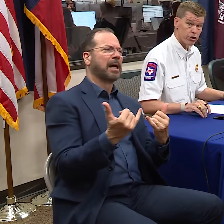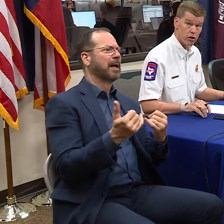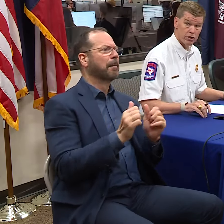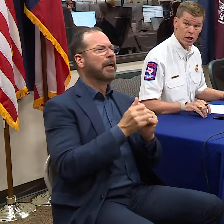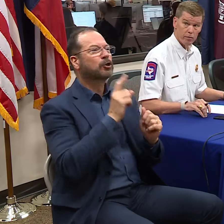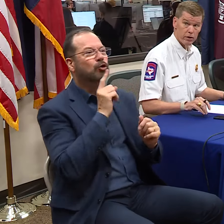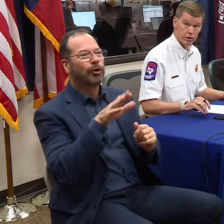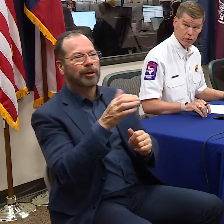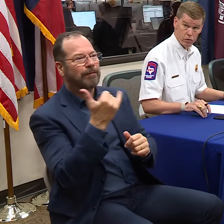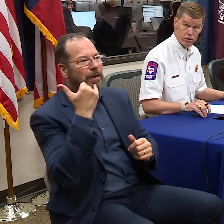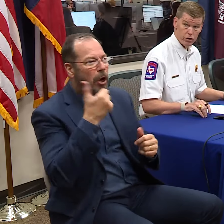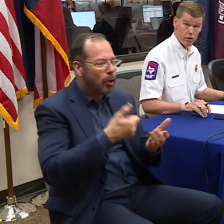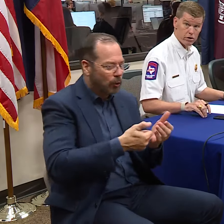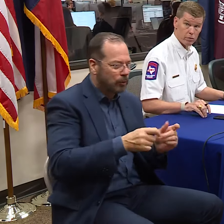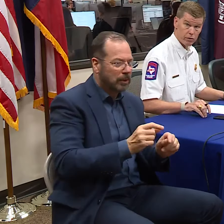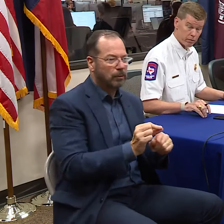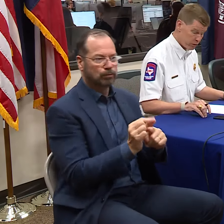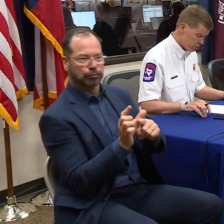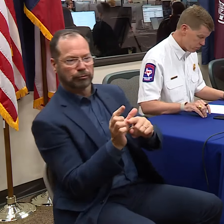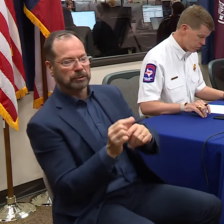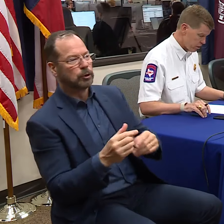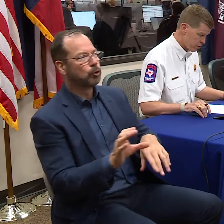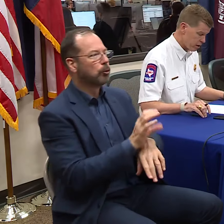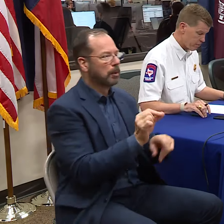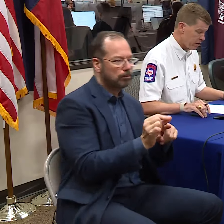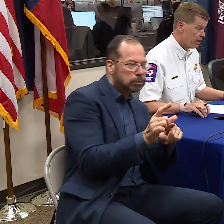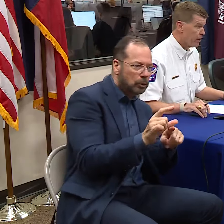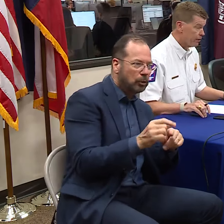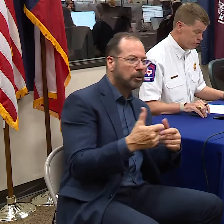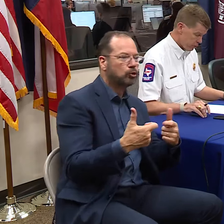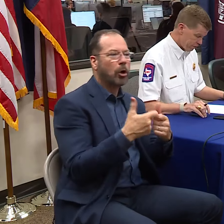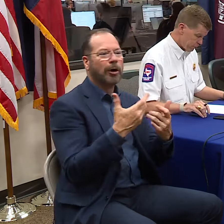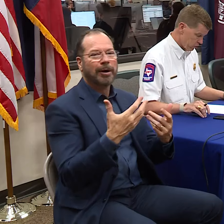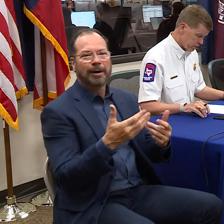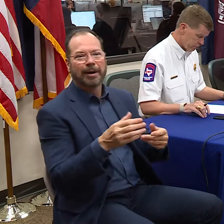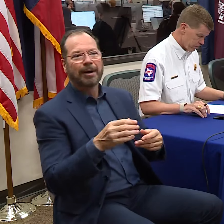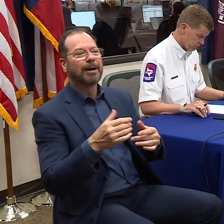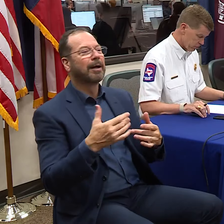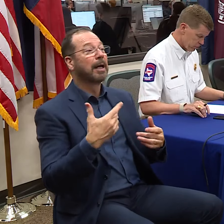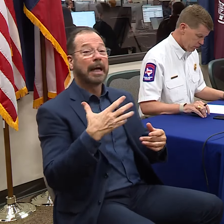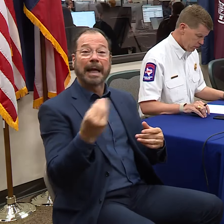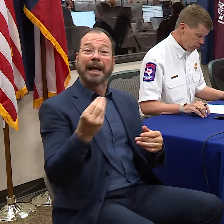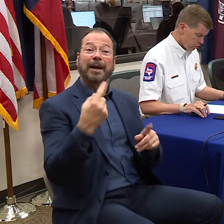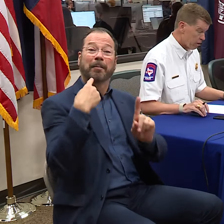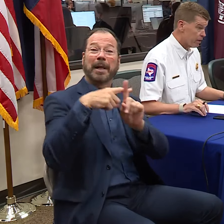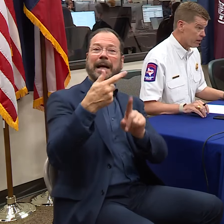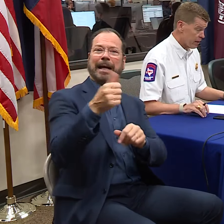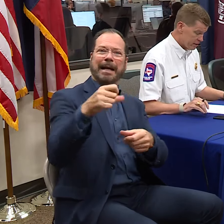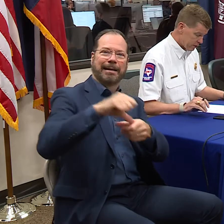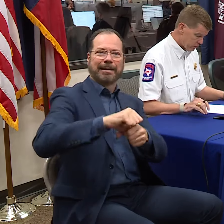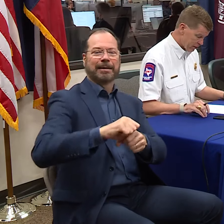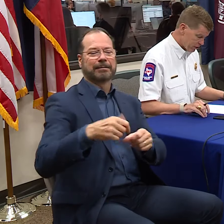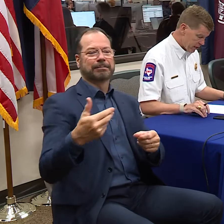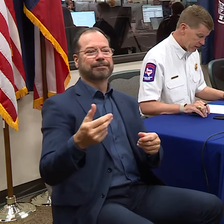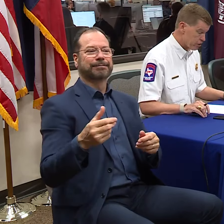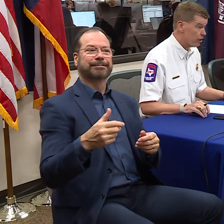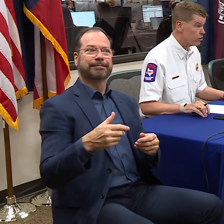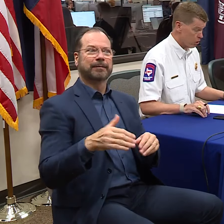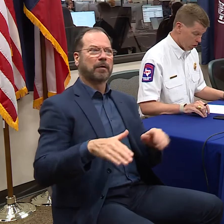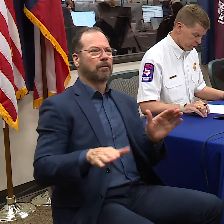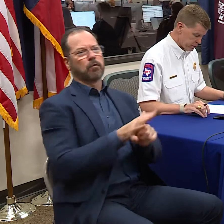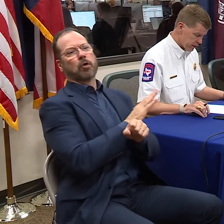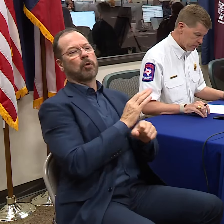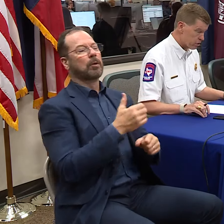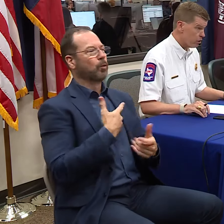devices are charged up, that your phones are charged up, your computers are charged up, and that you have fuel in your vehicles. We have been in contact with every county